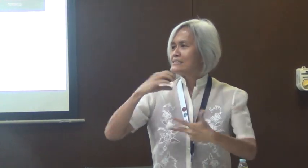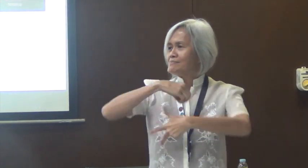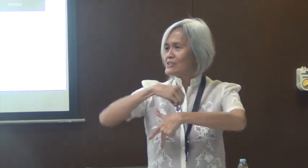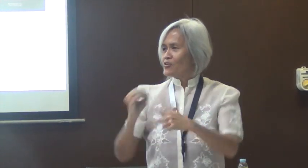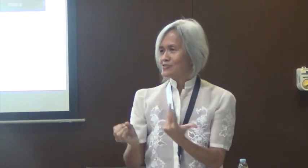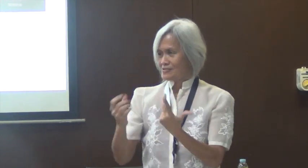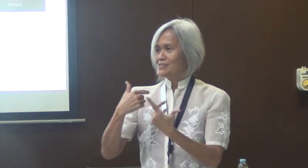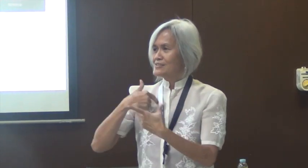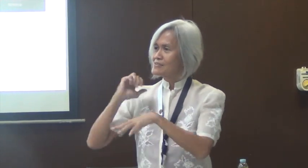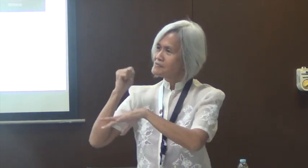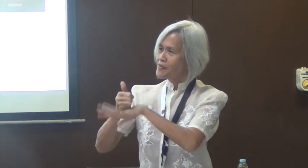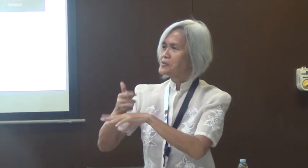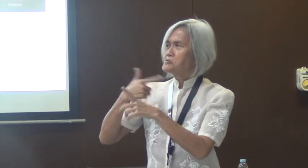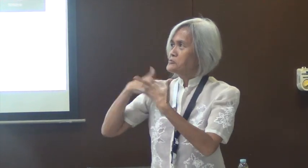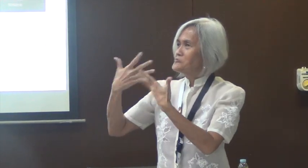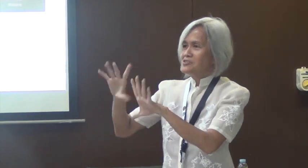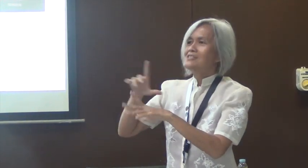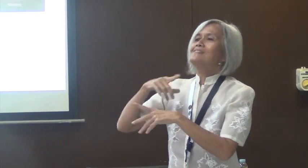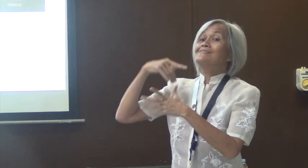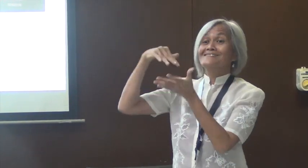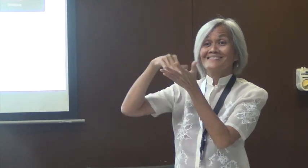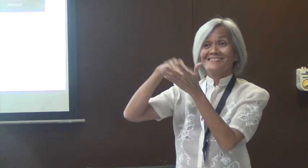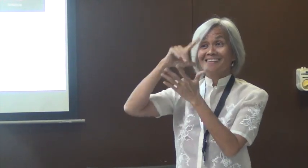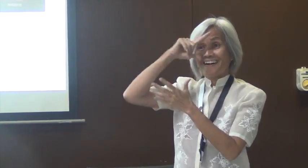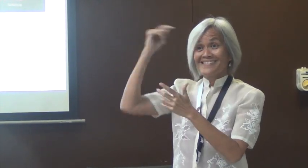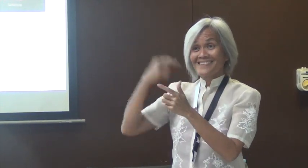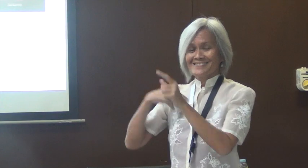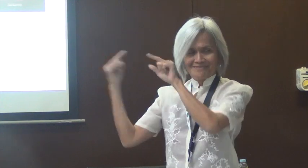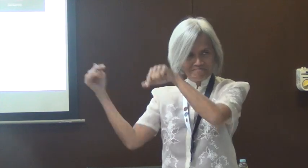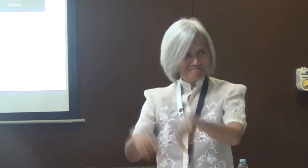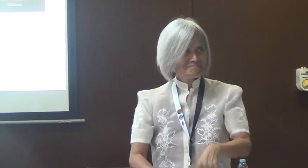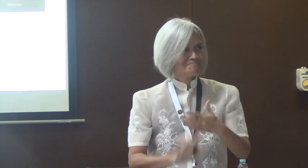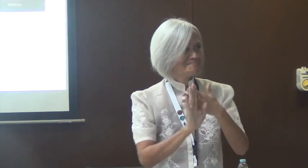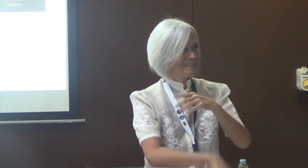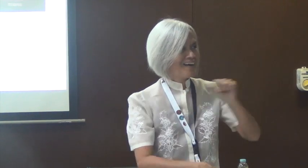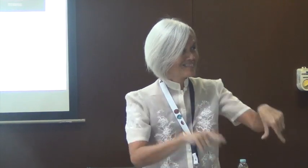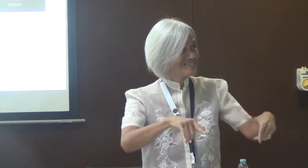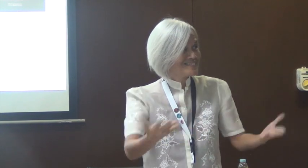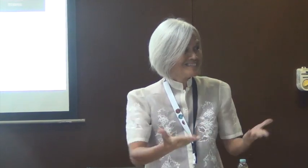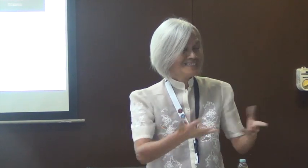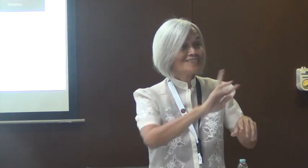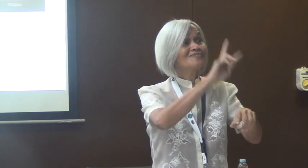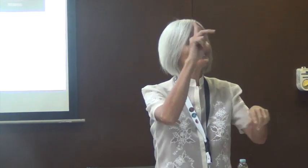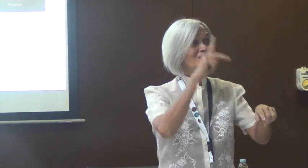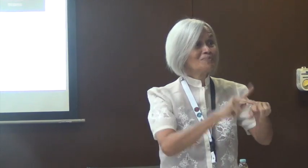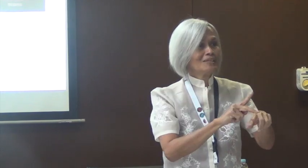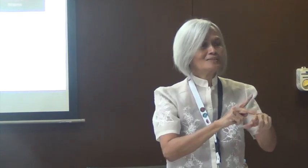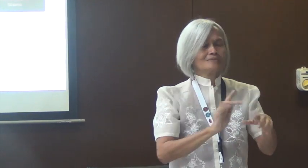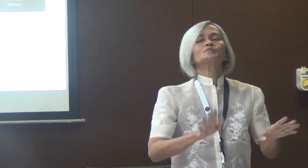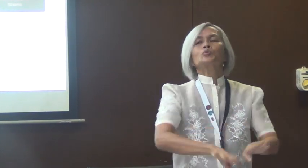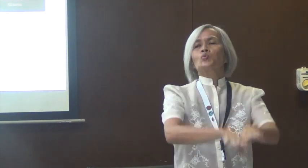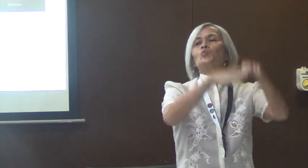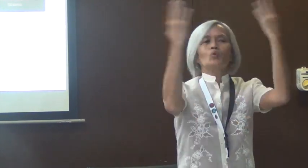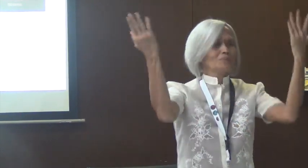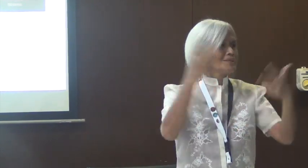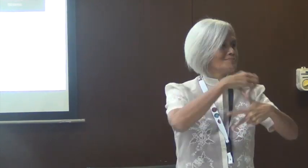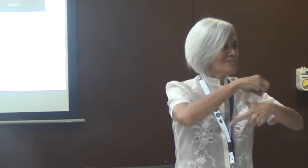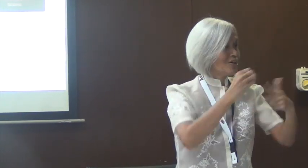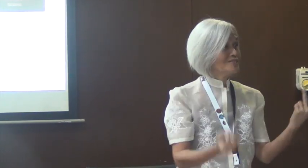Center, or PDRC. And this was established after the studying at Gallaudet and then coming back to the Philippines.